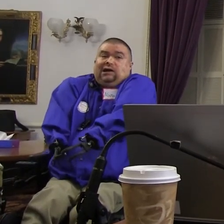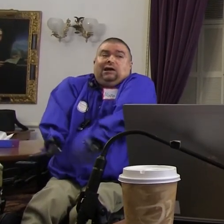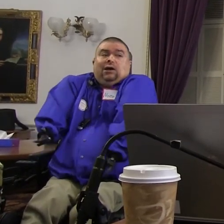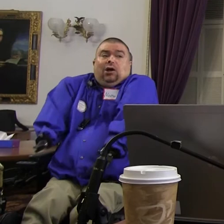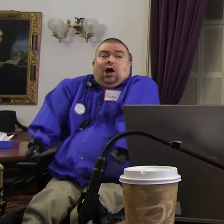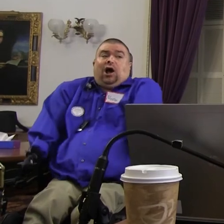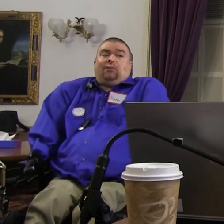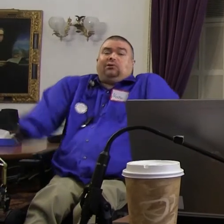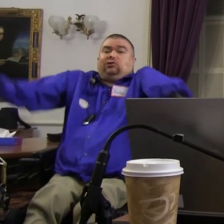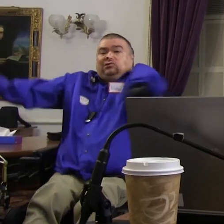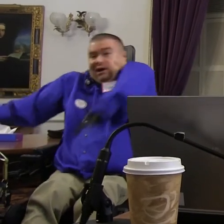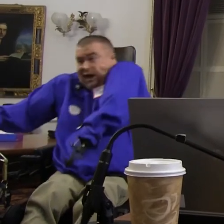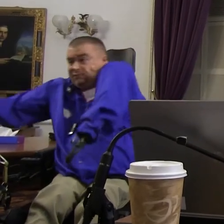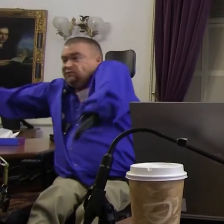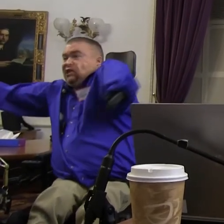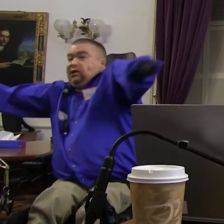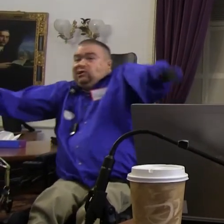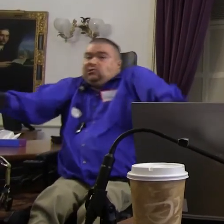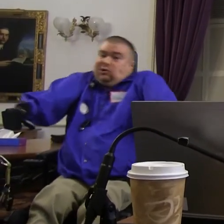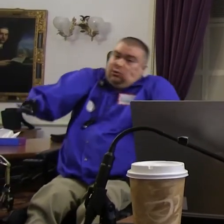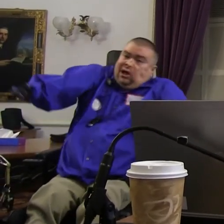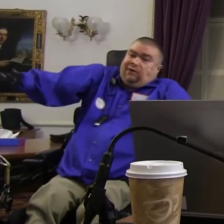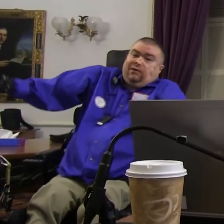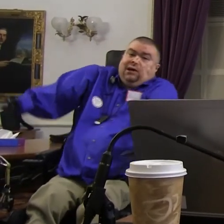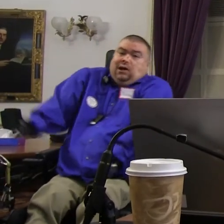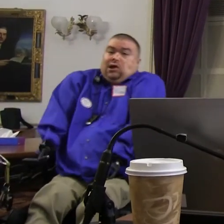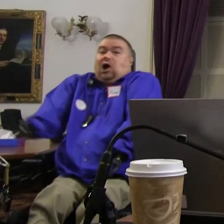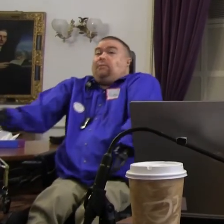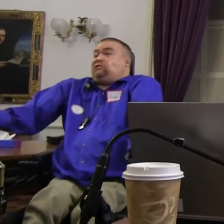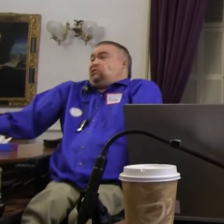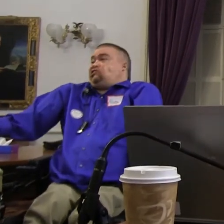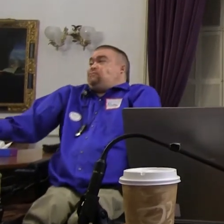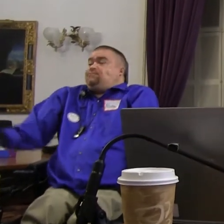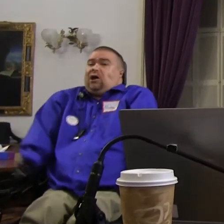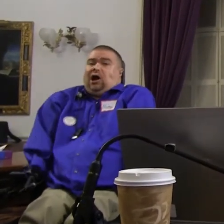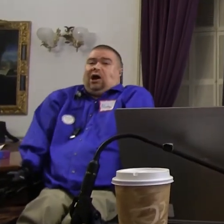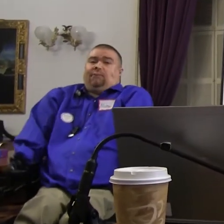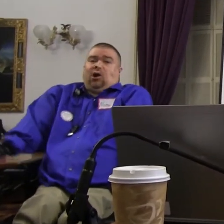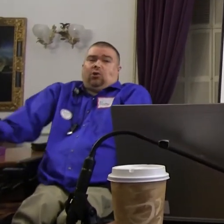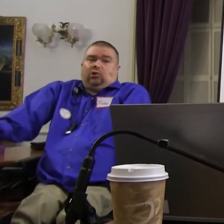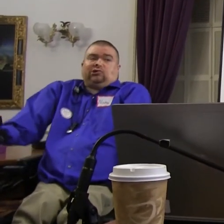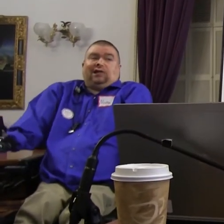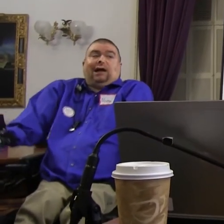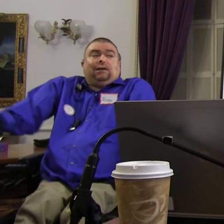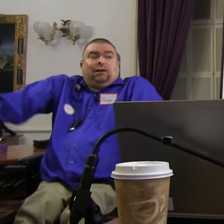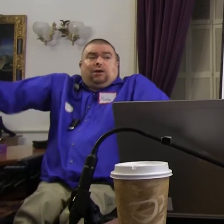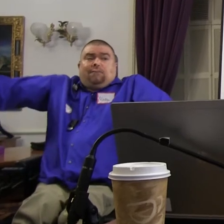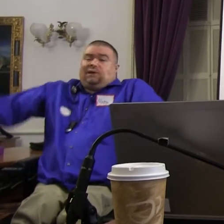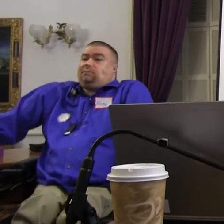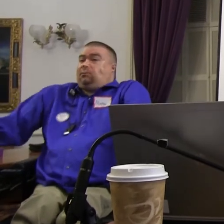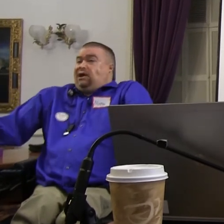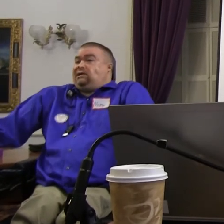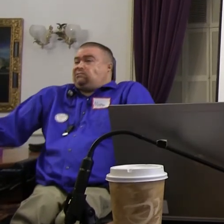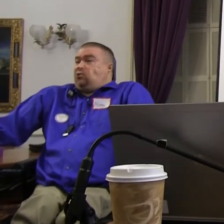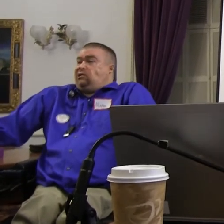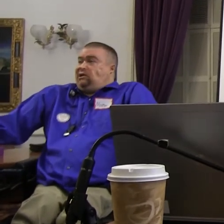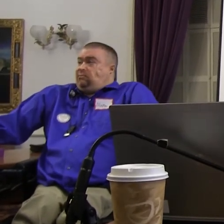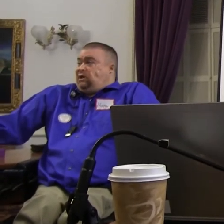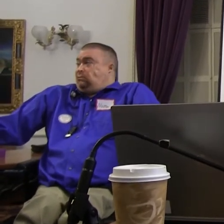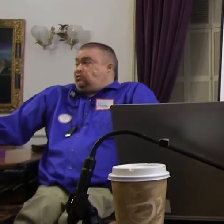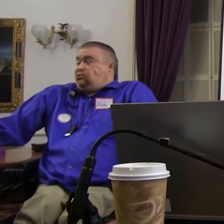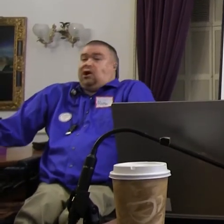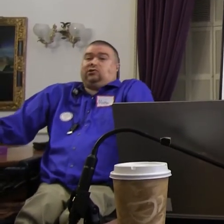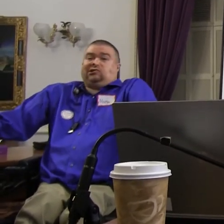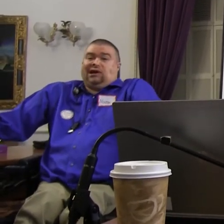sled hockey. We do adaptive sailing. We do a lot of competition. Our rules are that people playing the sport